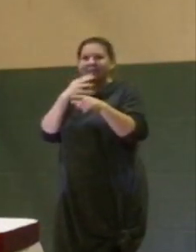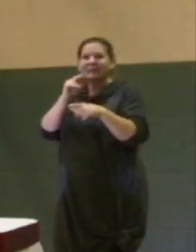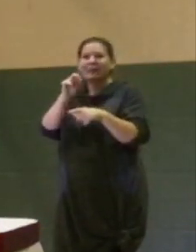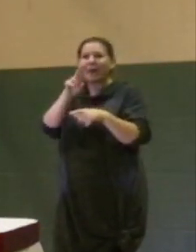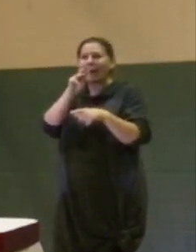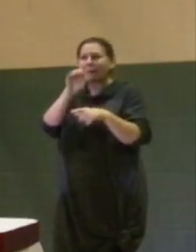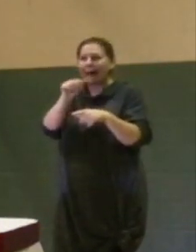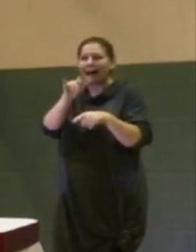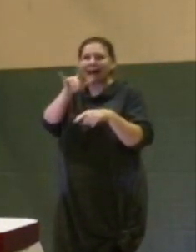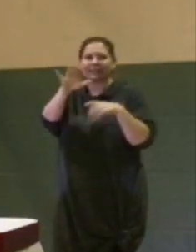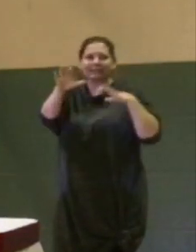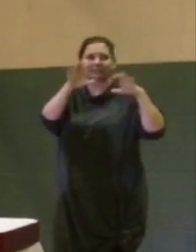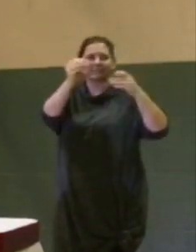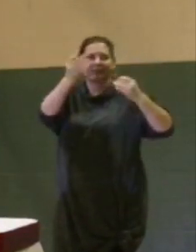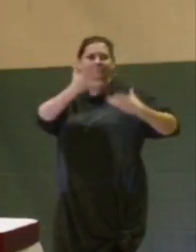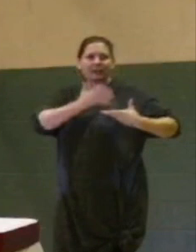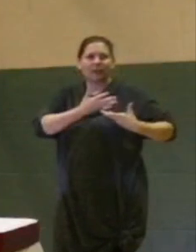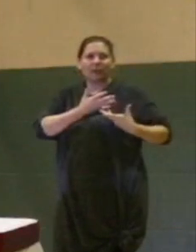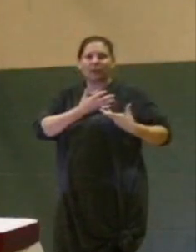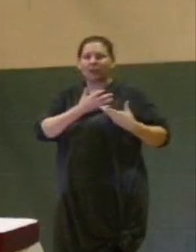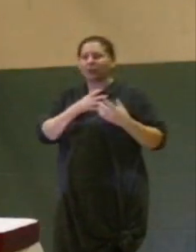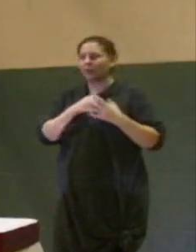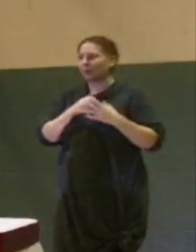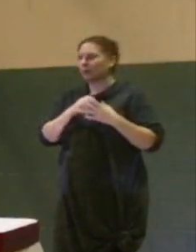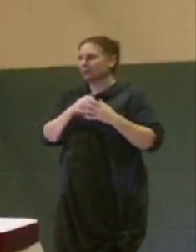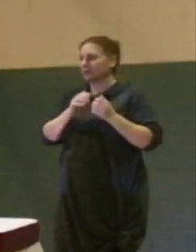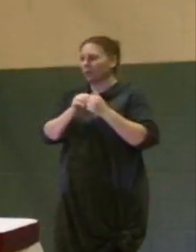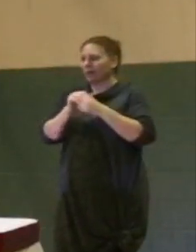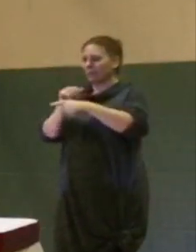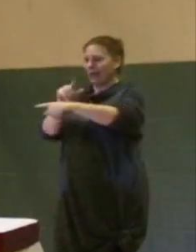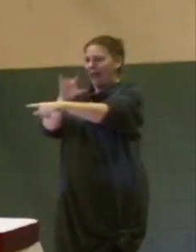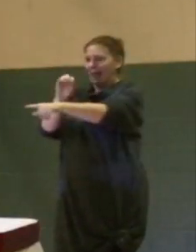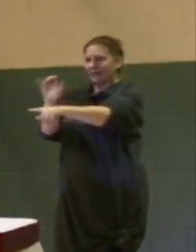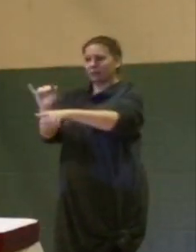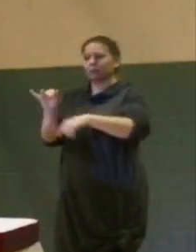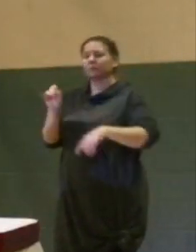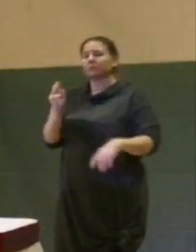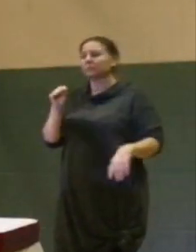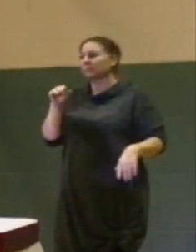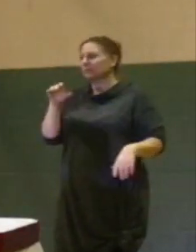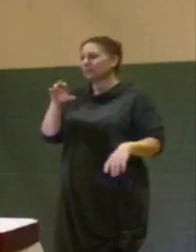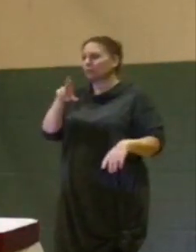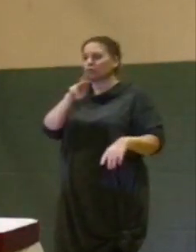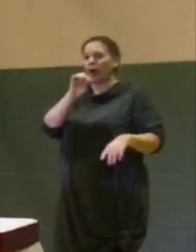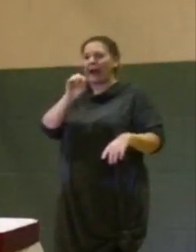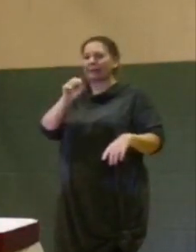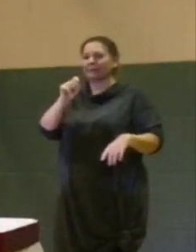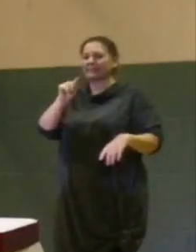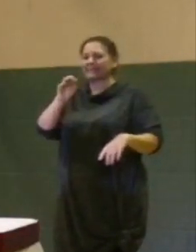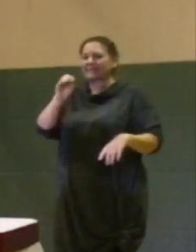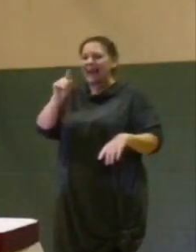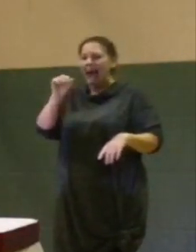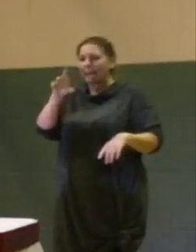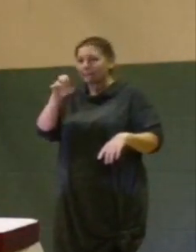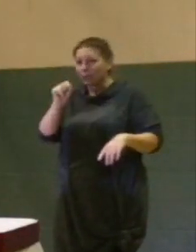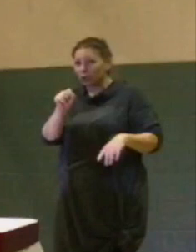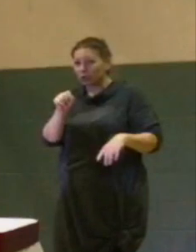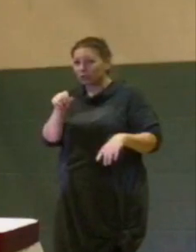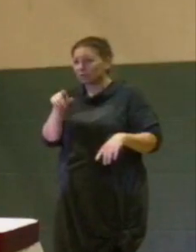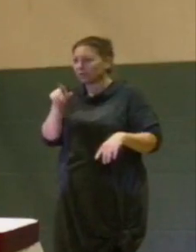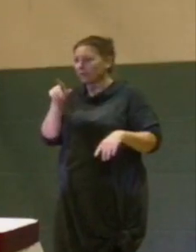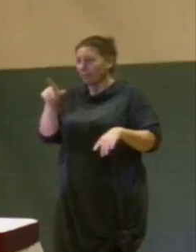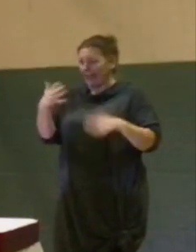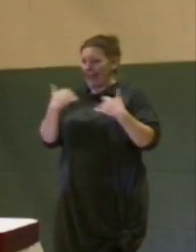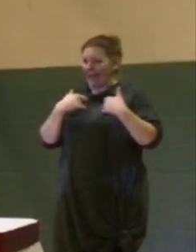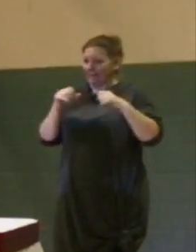and her communication, even with Ms. Allie, that Crime Stoppers has the